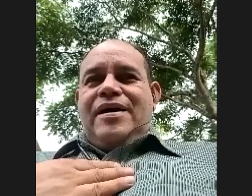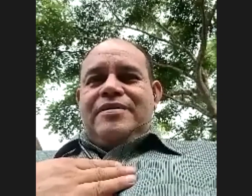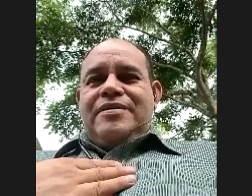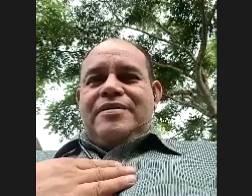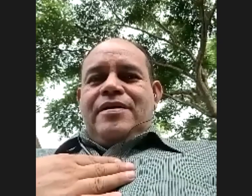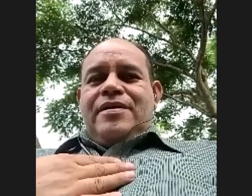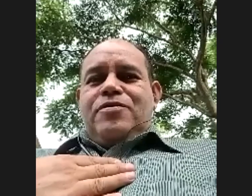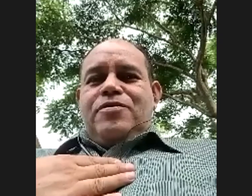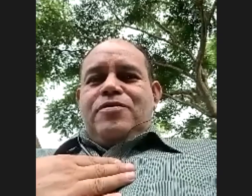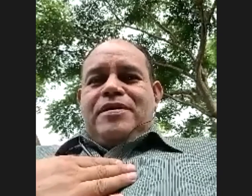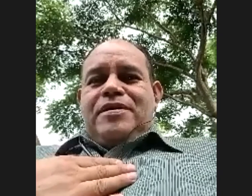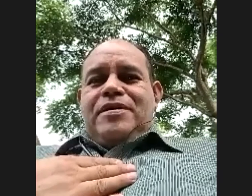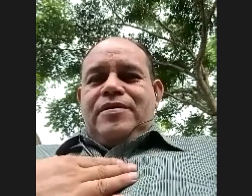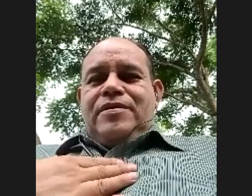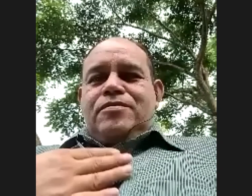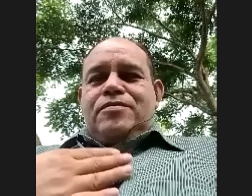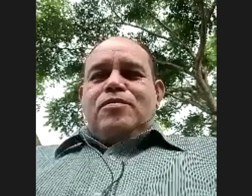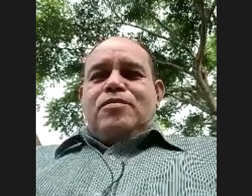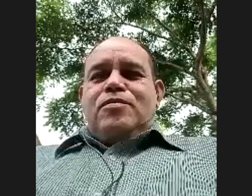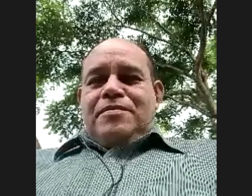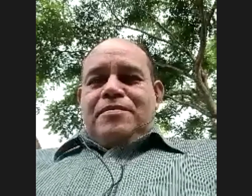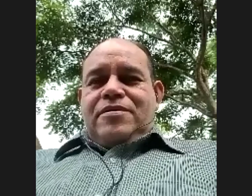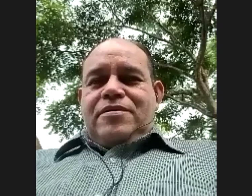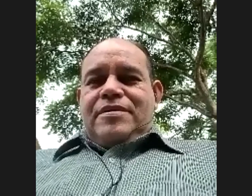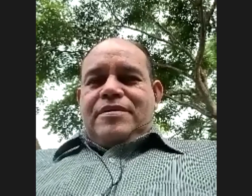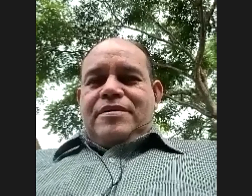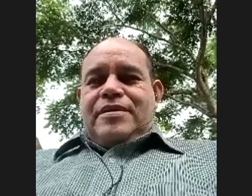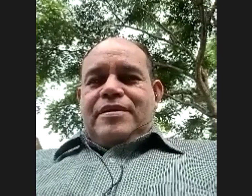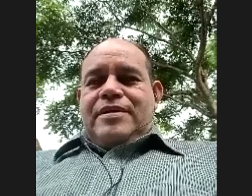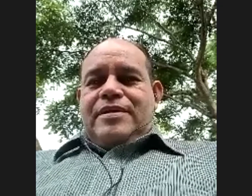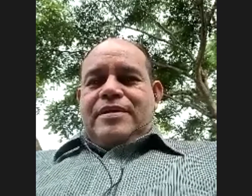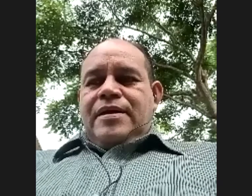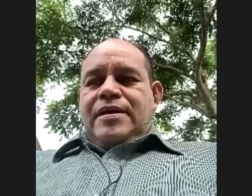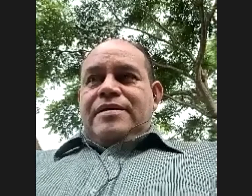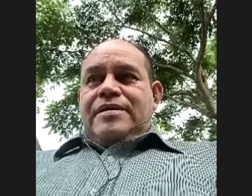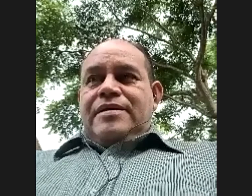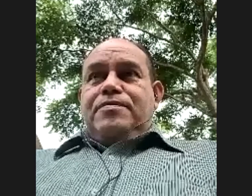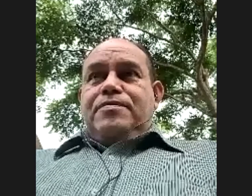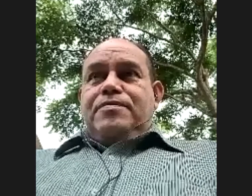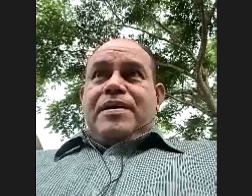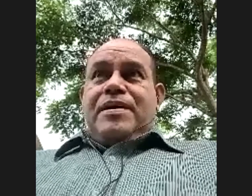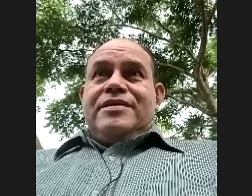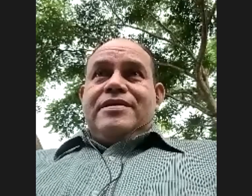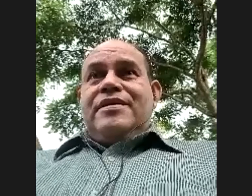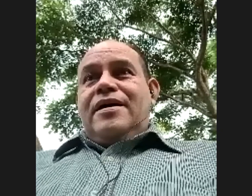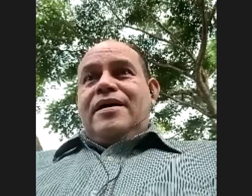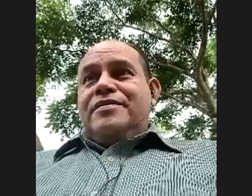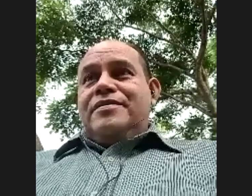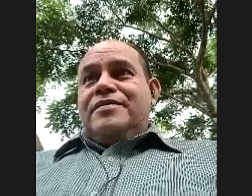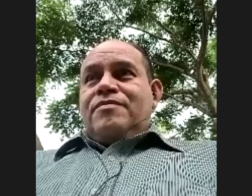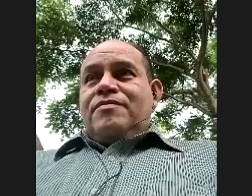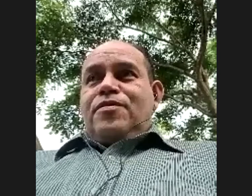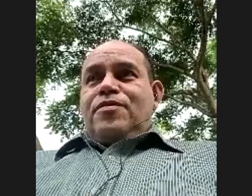have, it's going to be difficult to promote my coffee. So I think this is very important, but in the